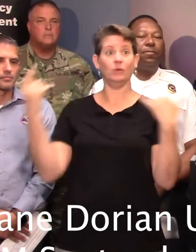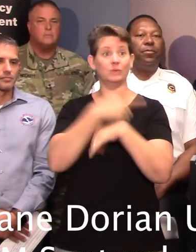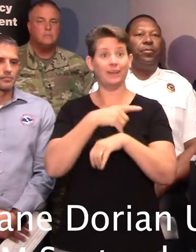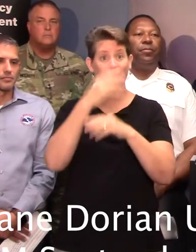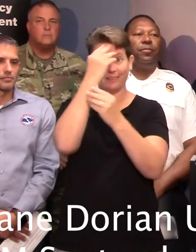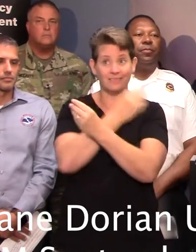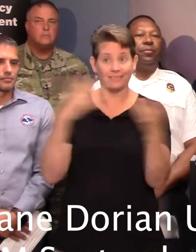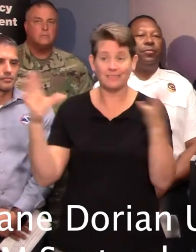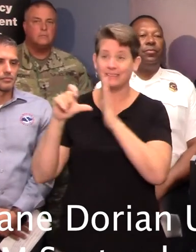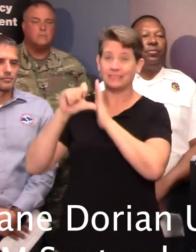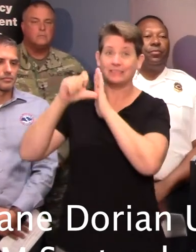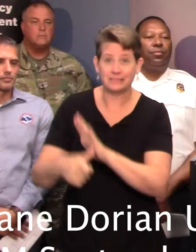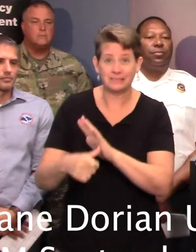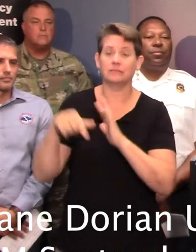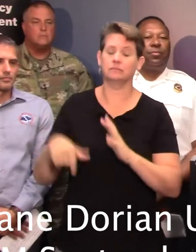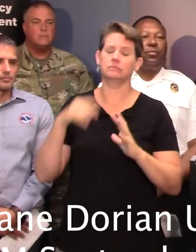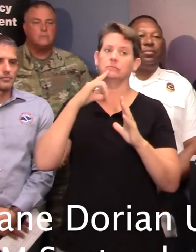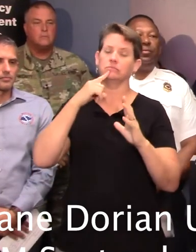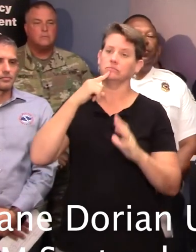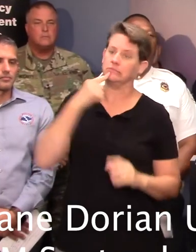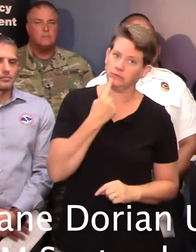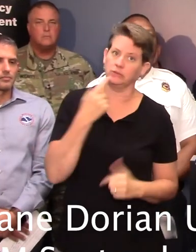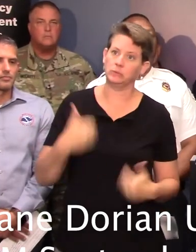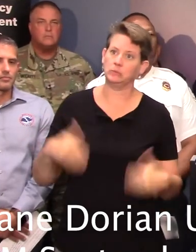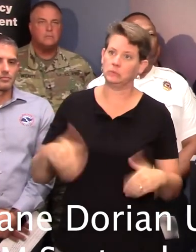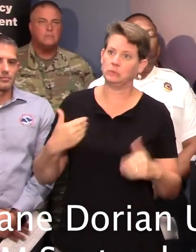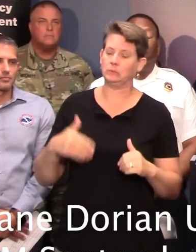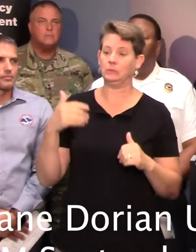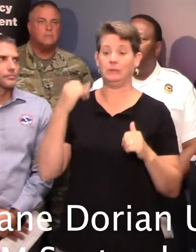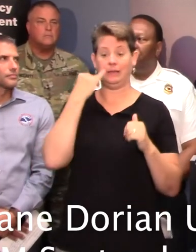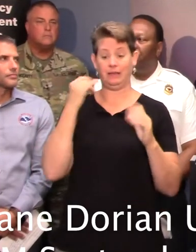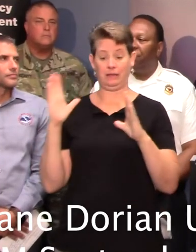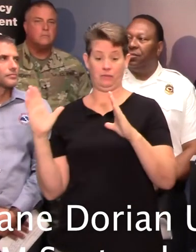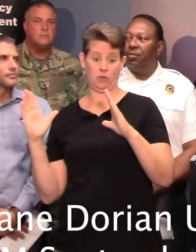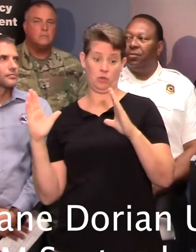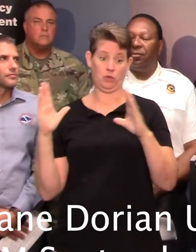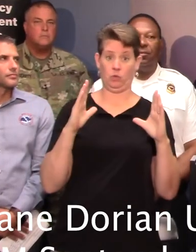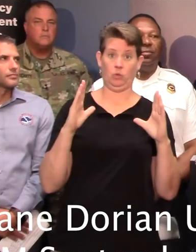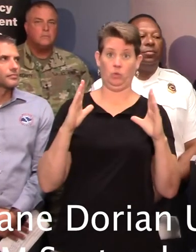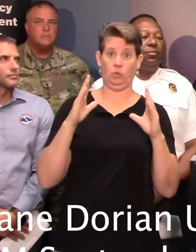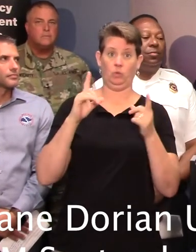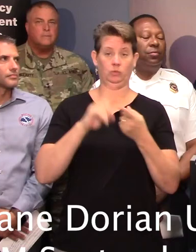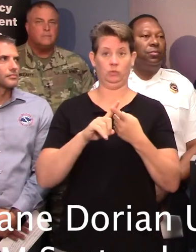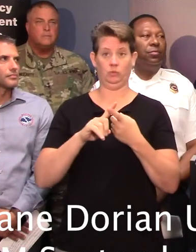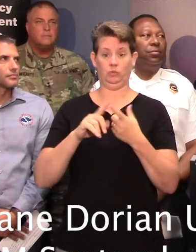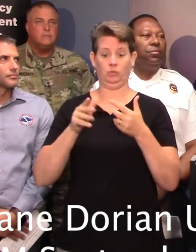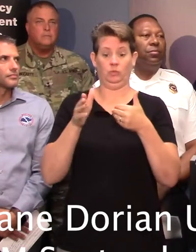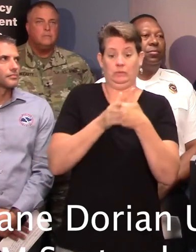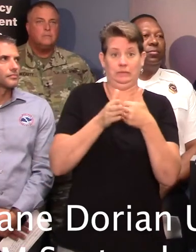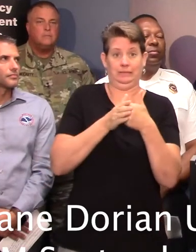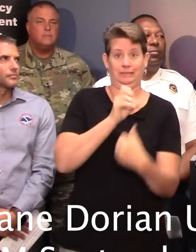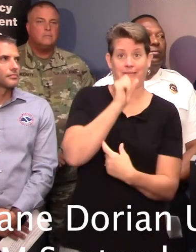is this. This is a very serious storm, and a western shift that is towards land of just a few miles could